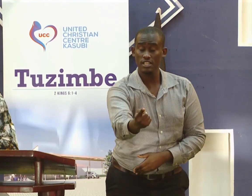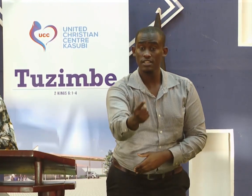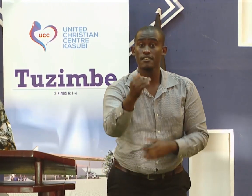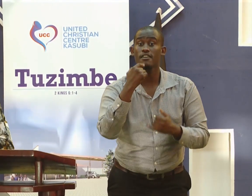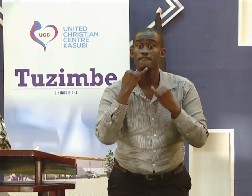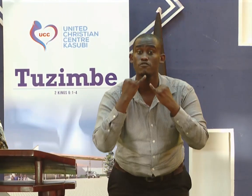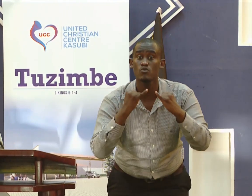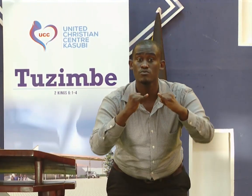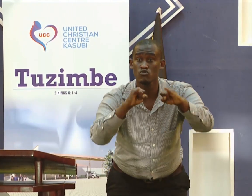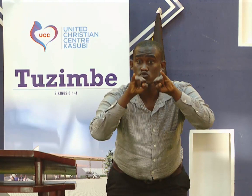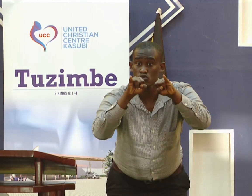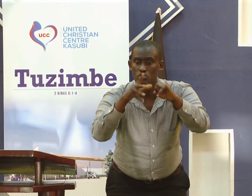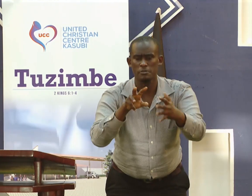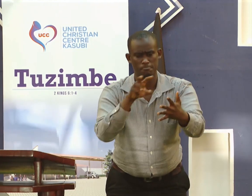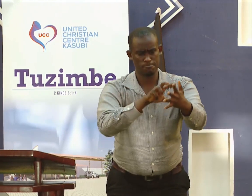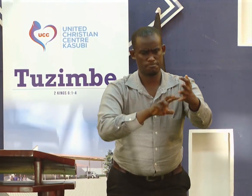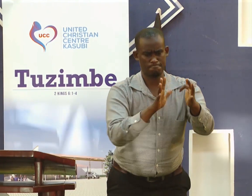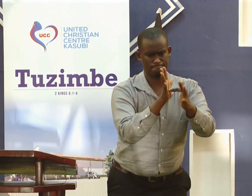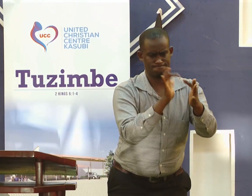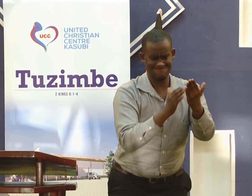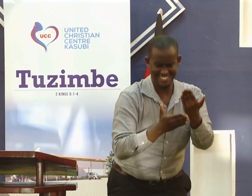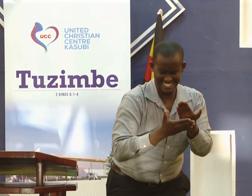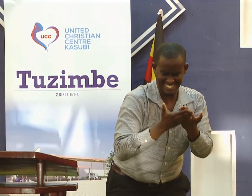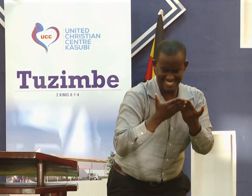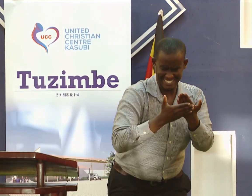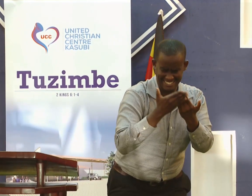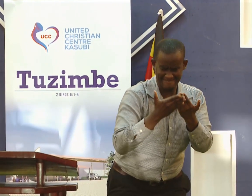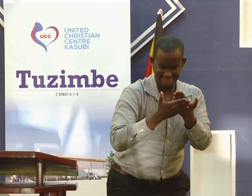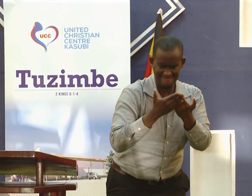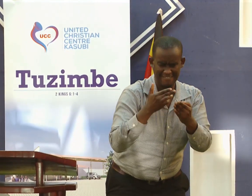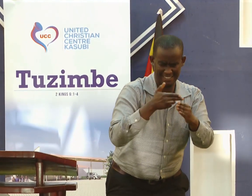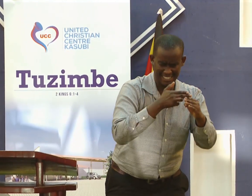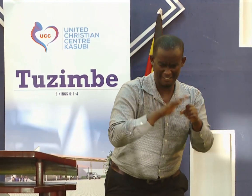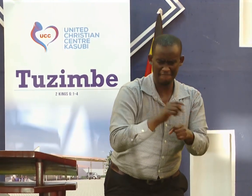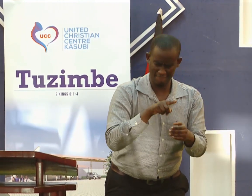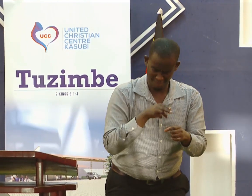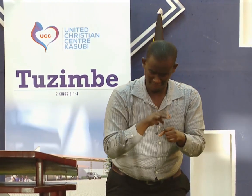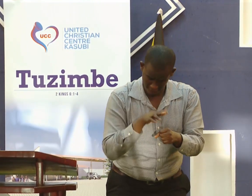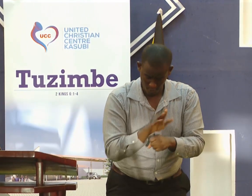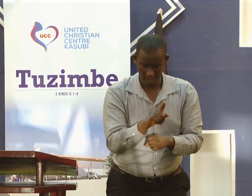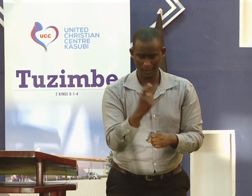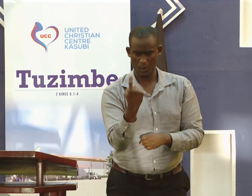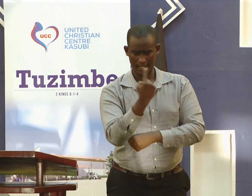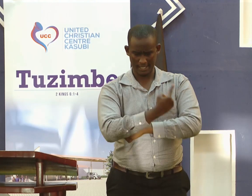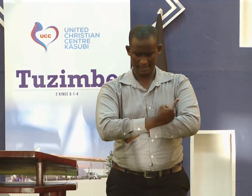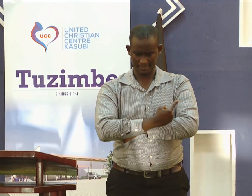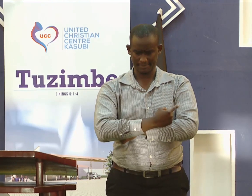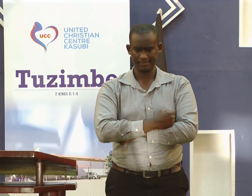But I want to tell you to read the Bible carefully. One day.